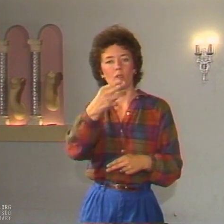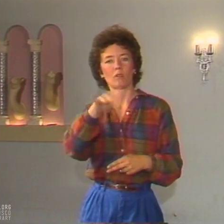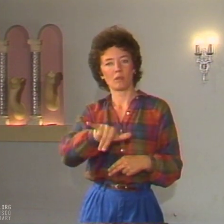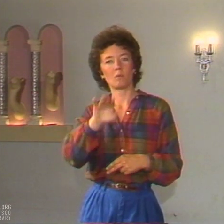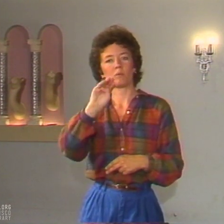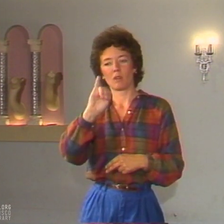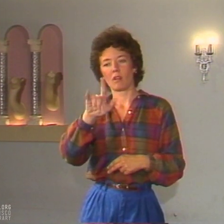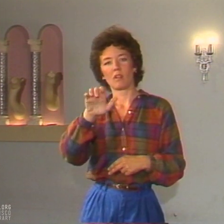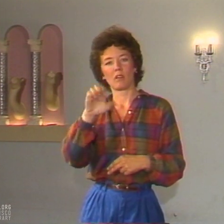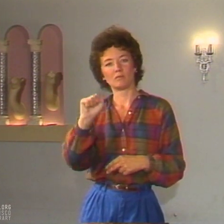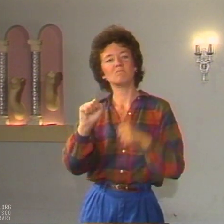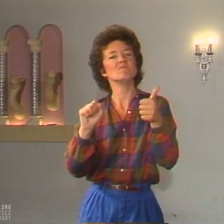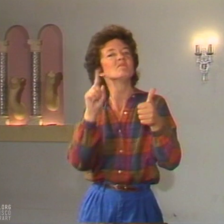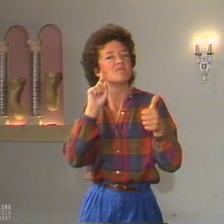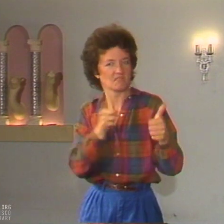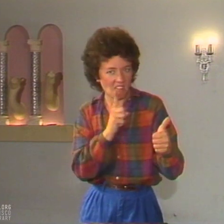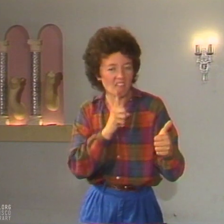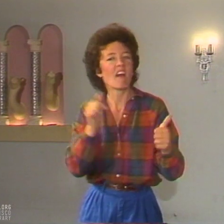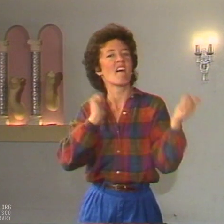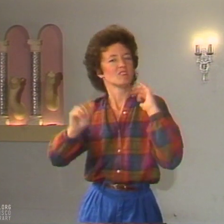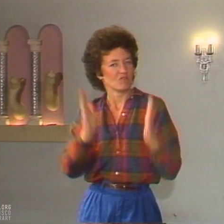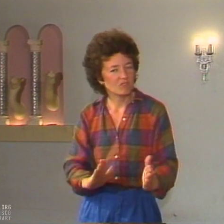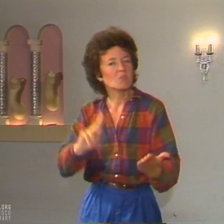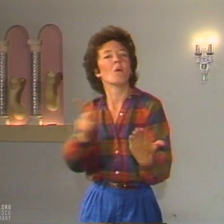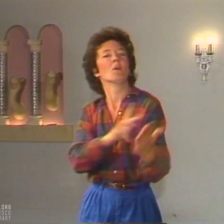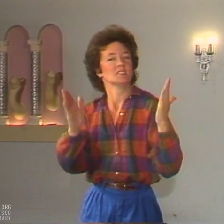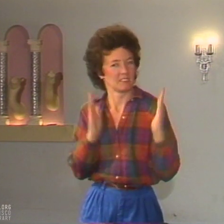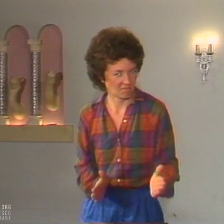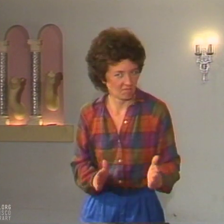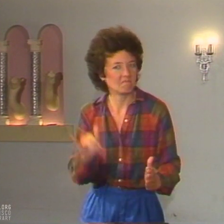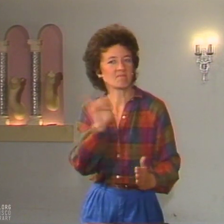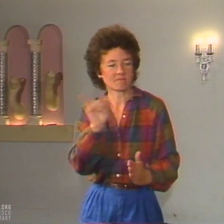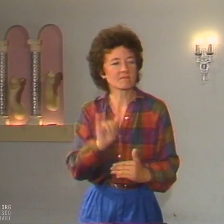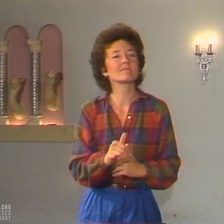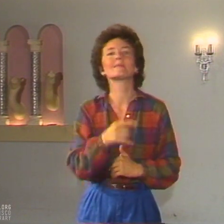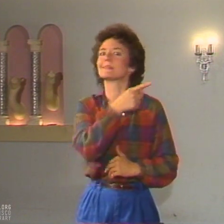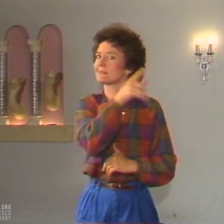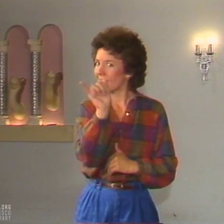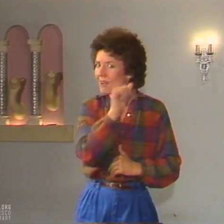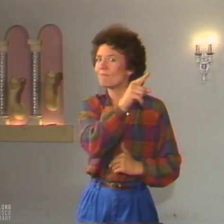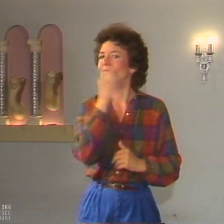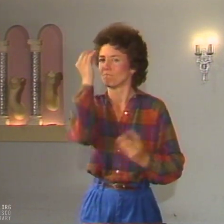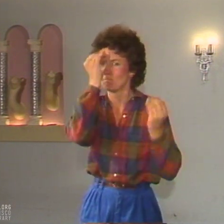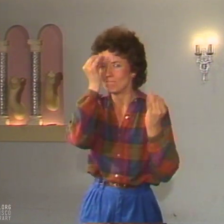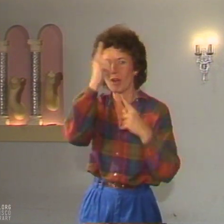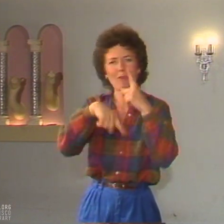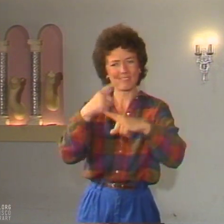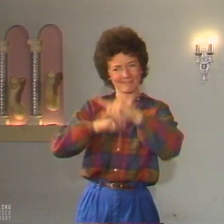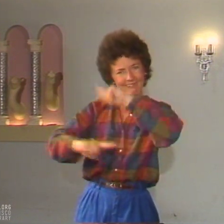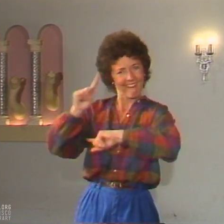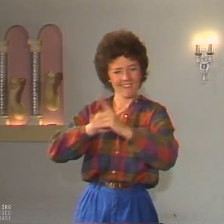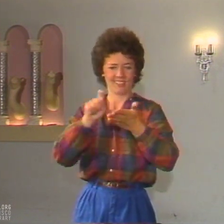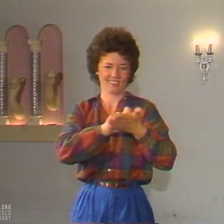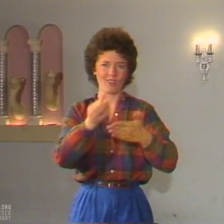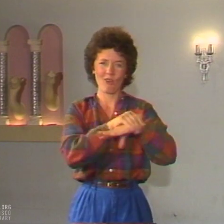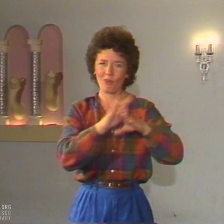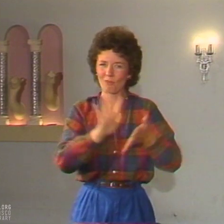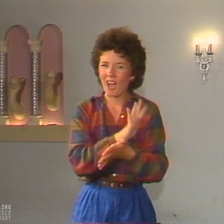blend. Then I met British performer and deaf poet Dorothy Miles. She, too, had been dealing with the relationship